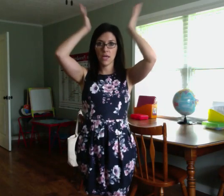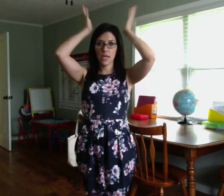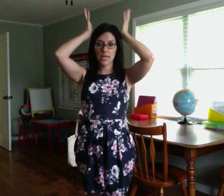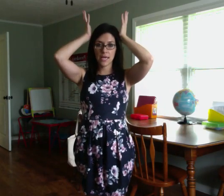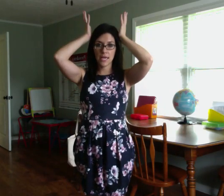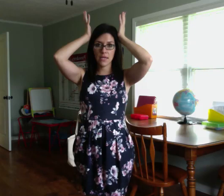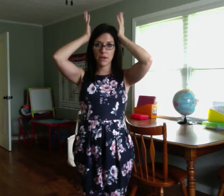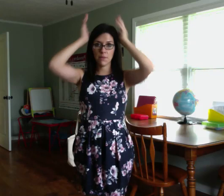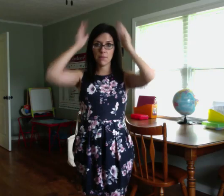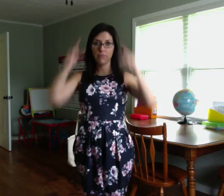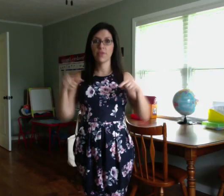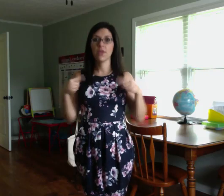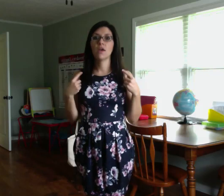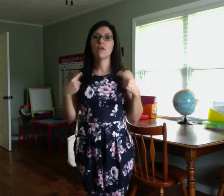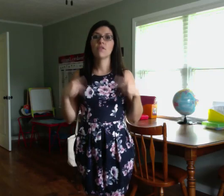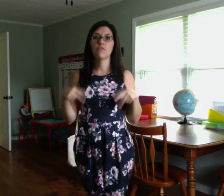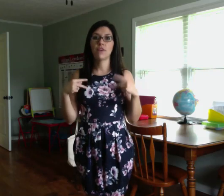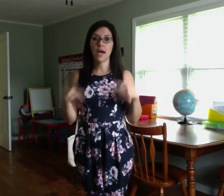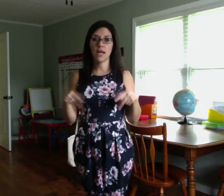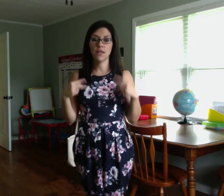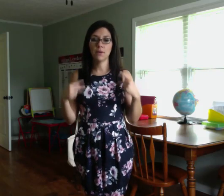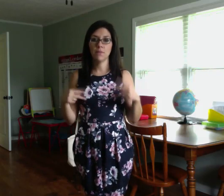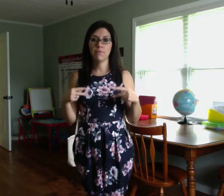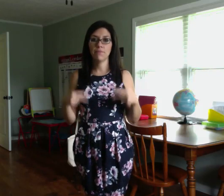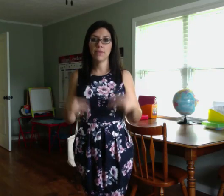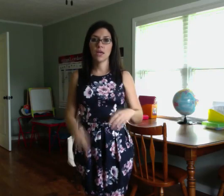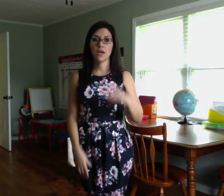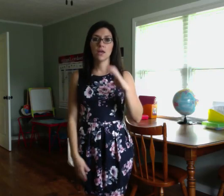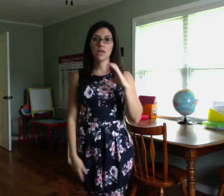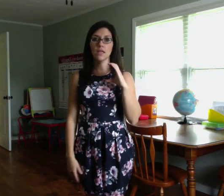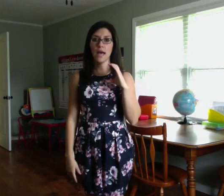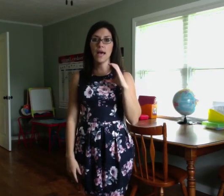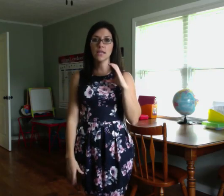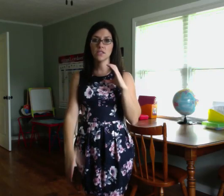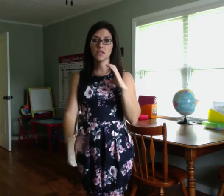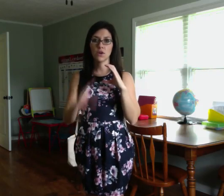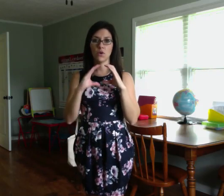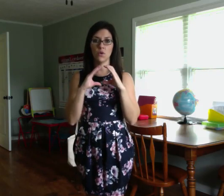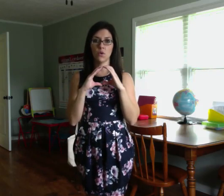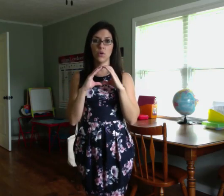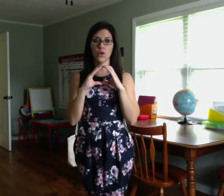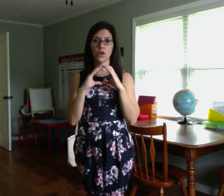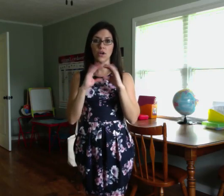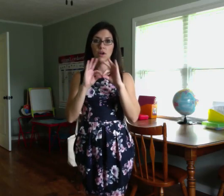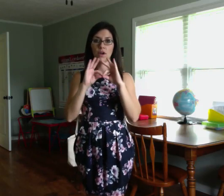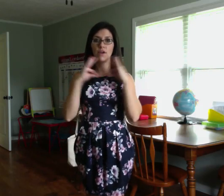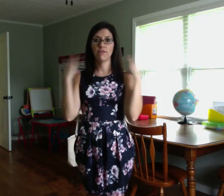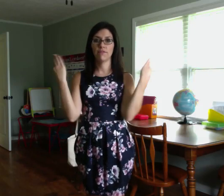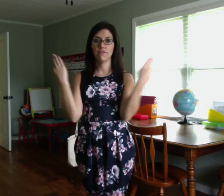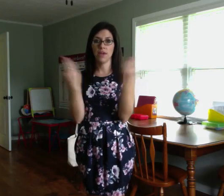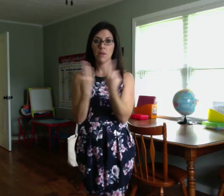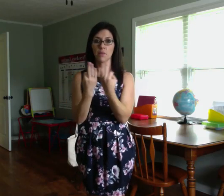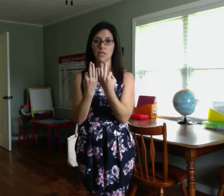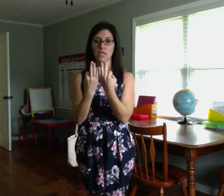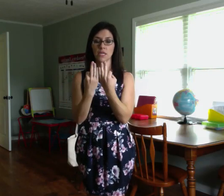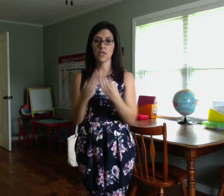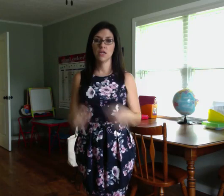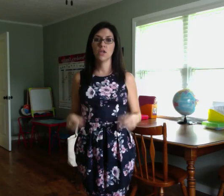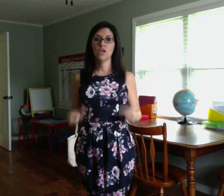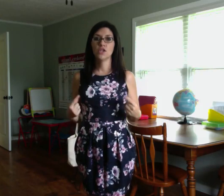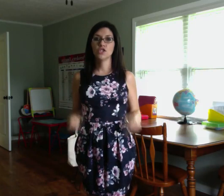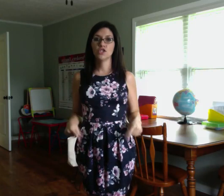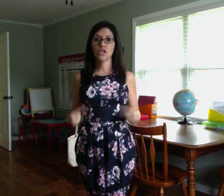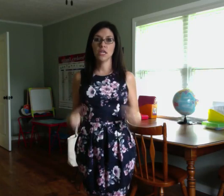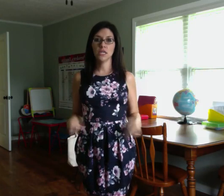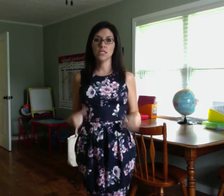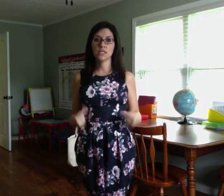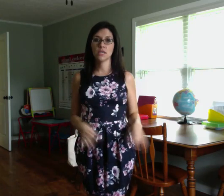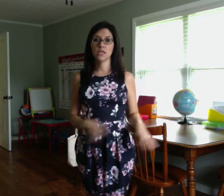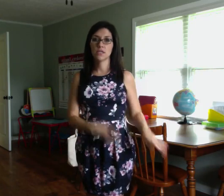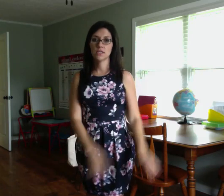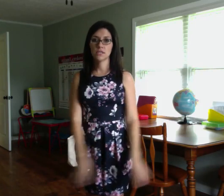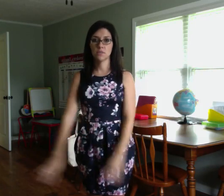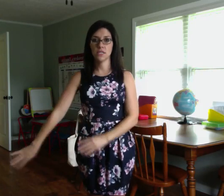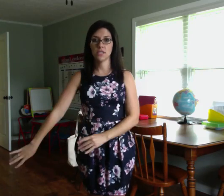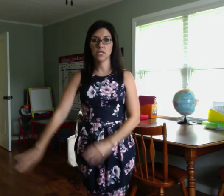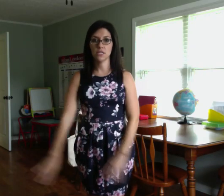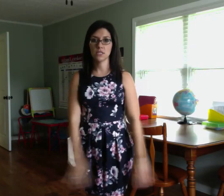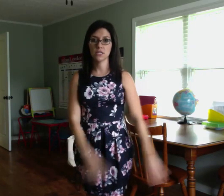kingdom, phylum, class, order, family, genus, species. see if going, this?